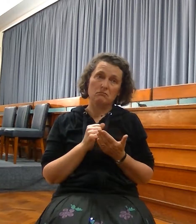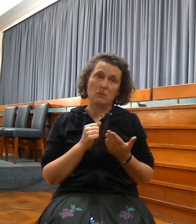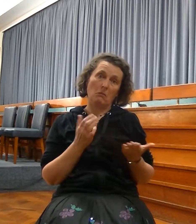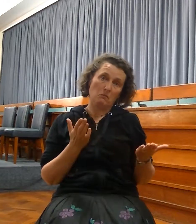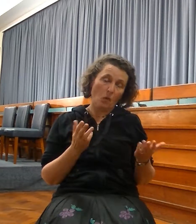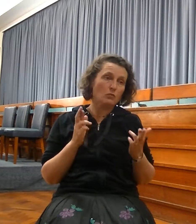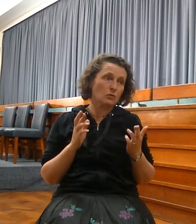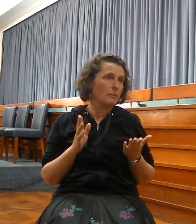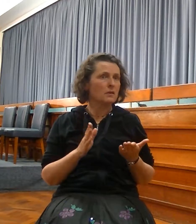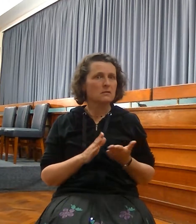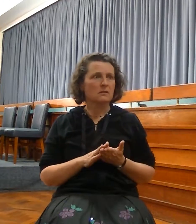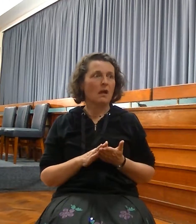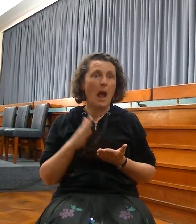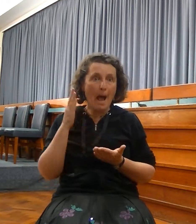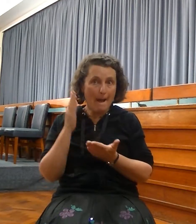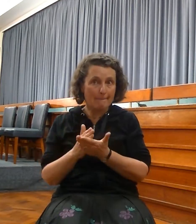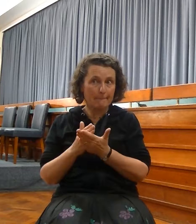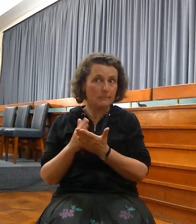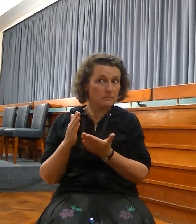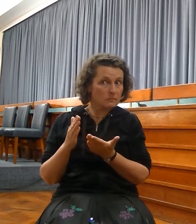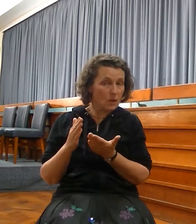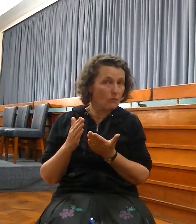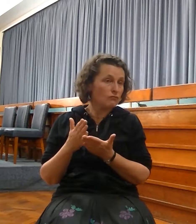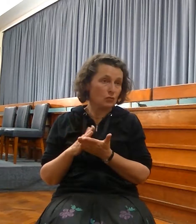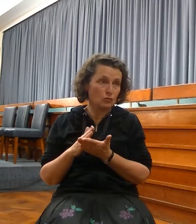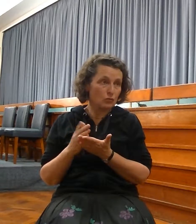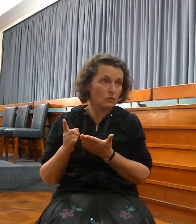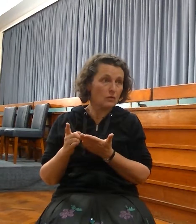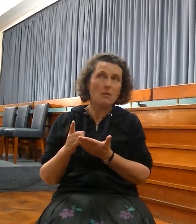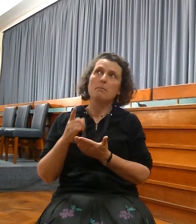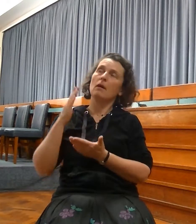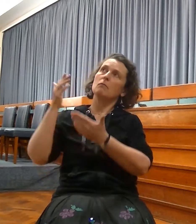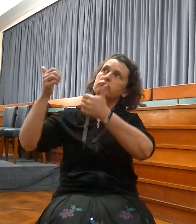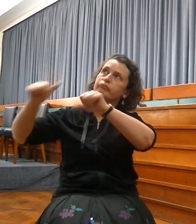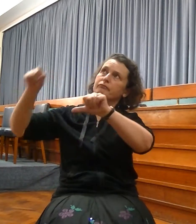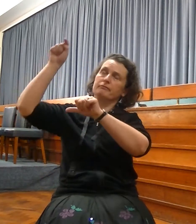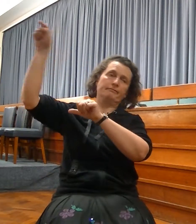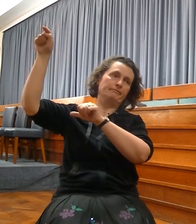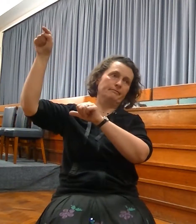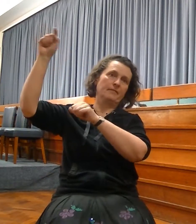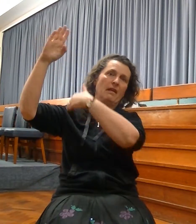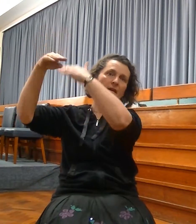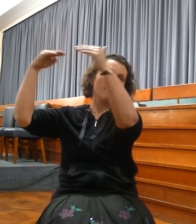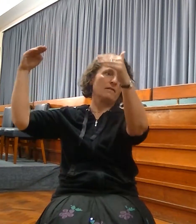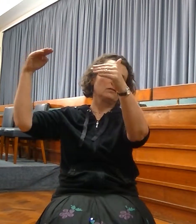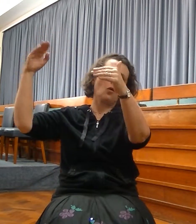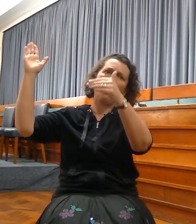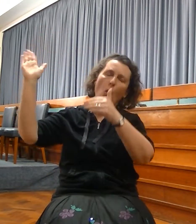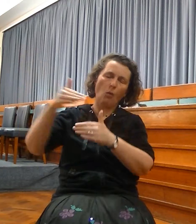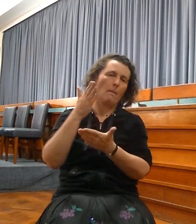complete fulfillment of the prophecy will be there. They shall teach no more every man his neighbor and every man